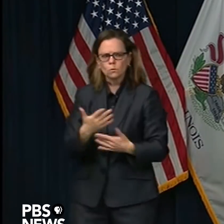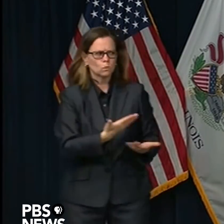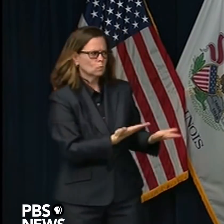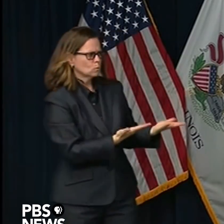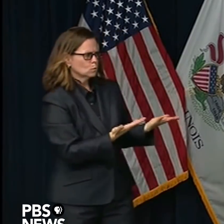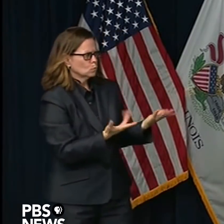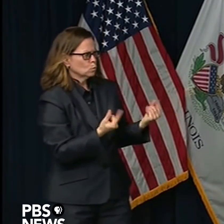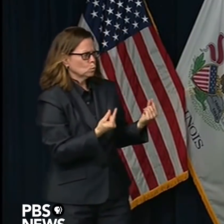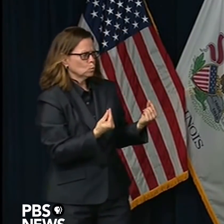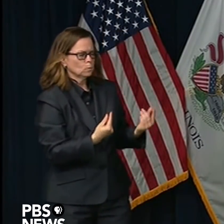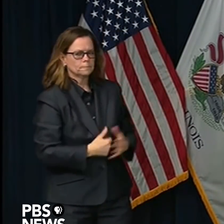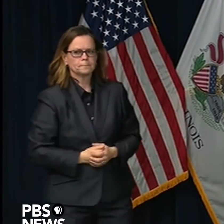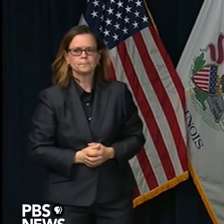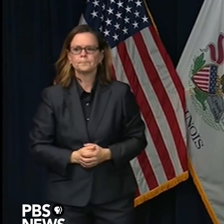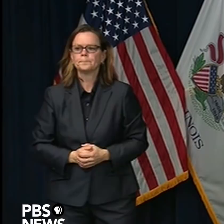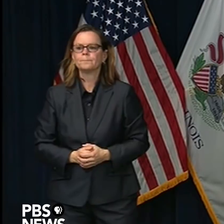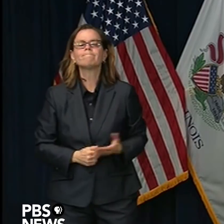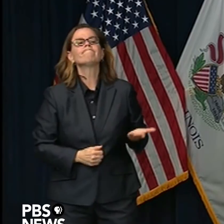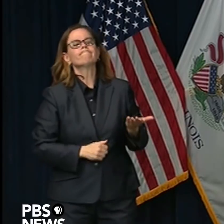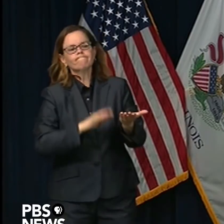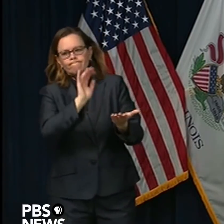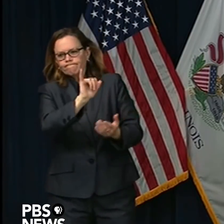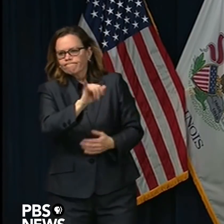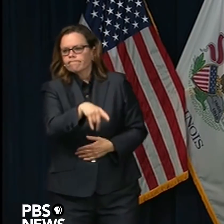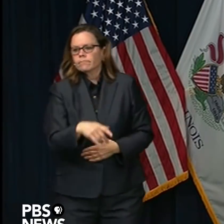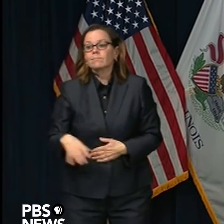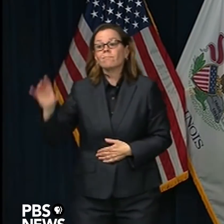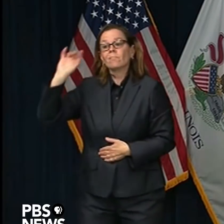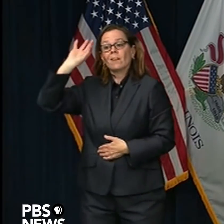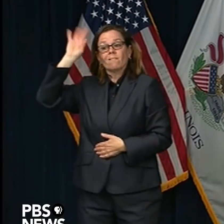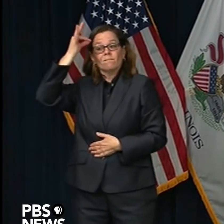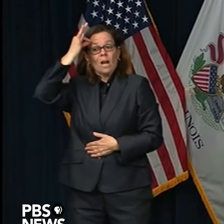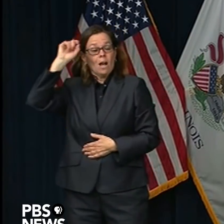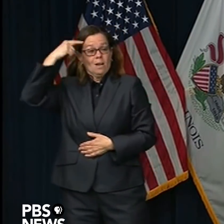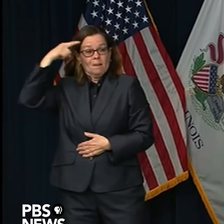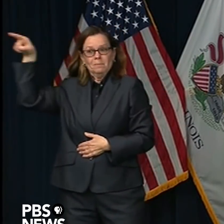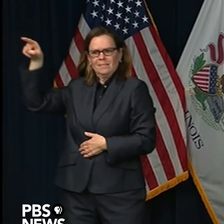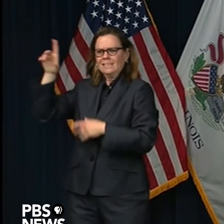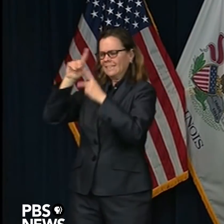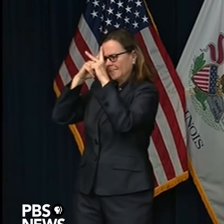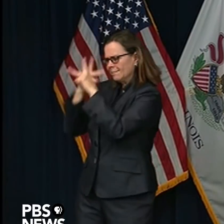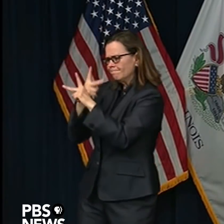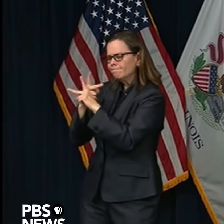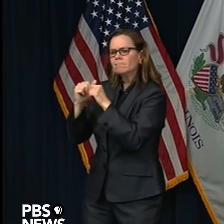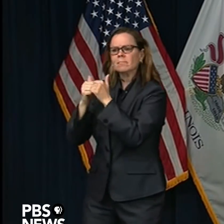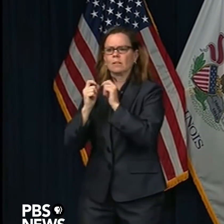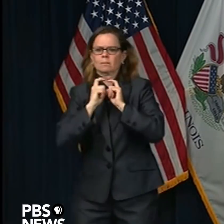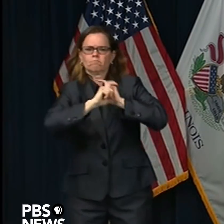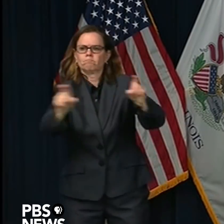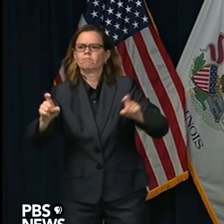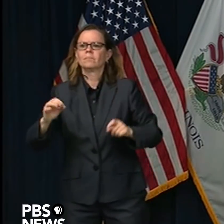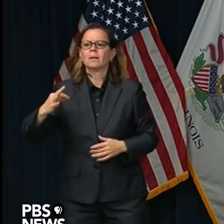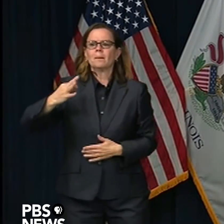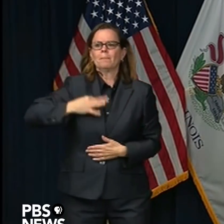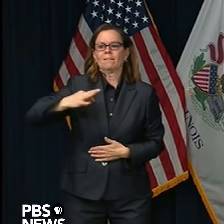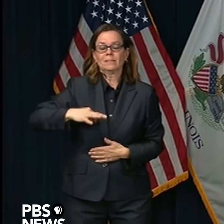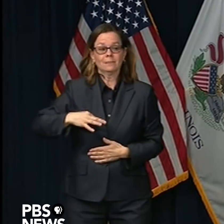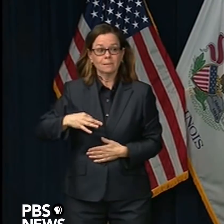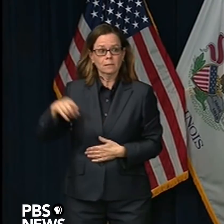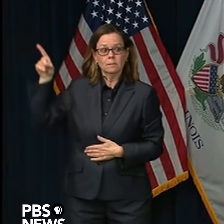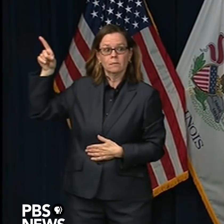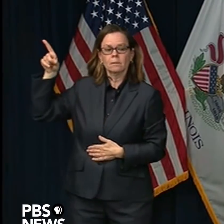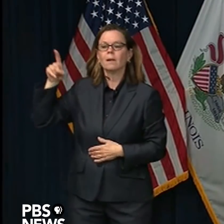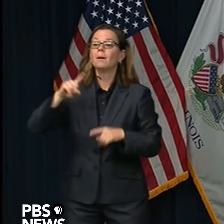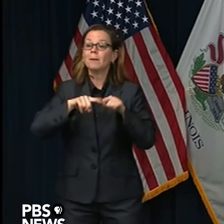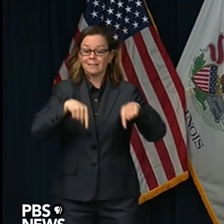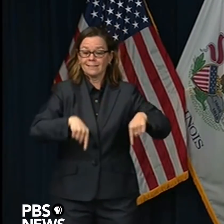the federal bill, but almost no state has this available to them because you've got to build a system for